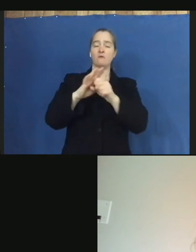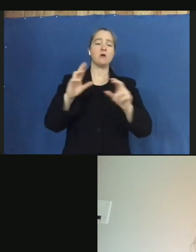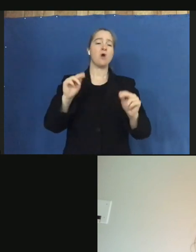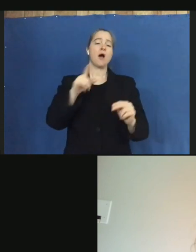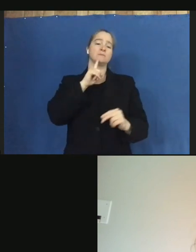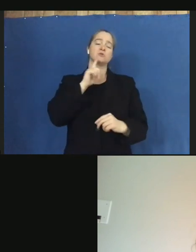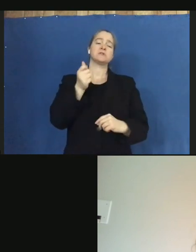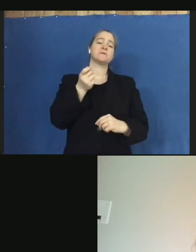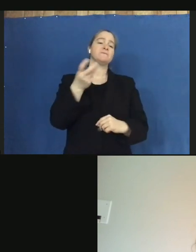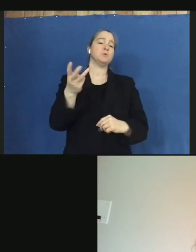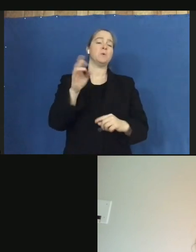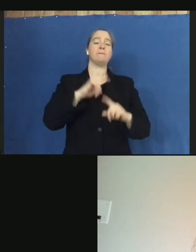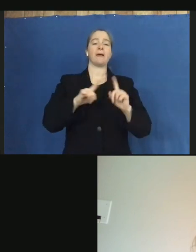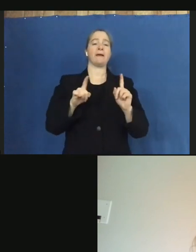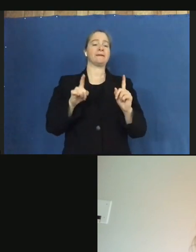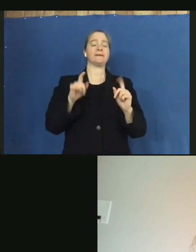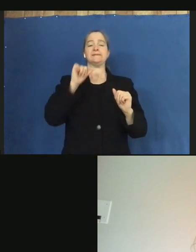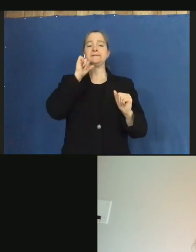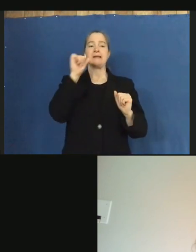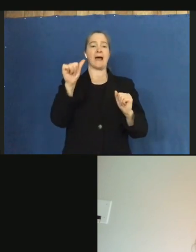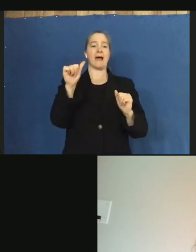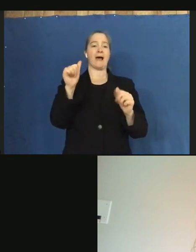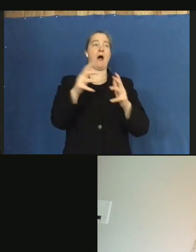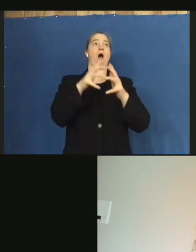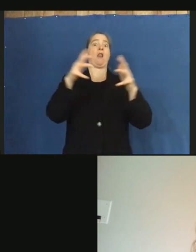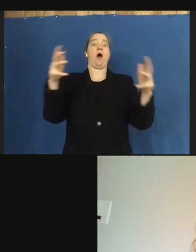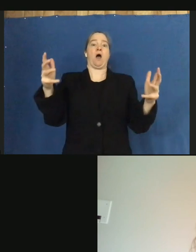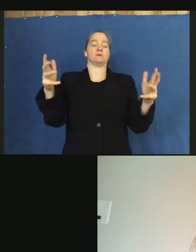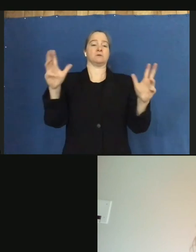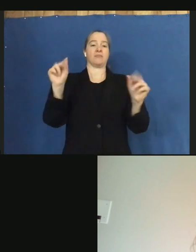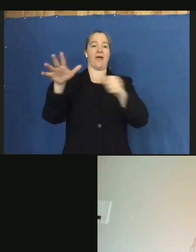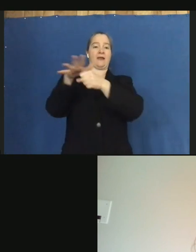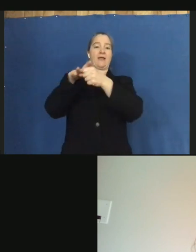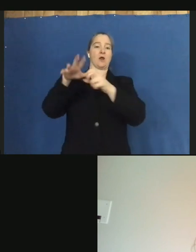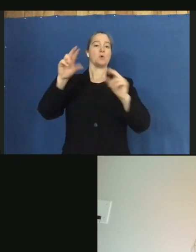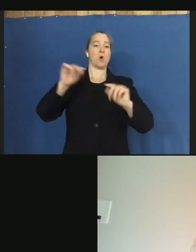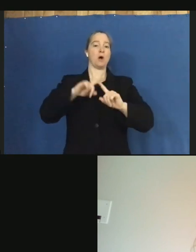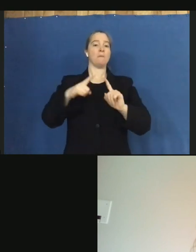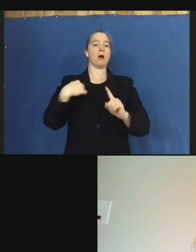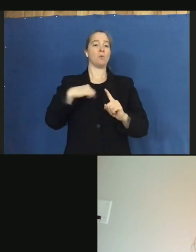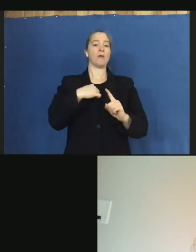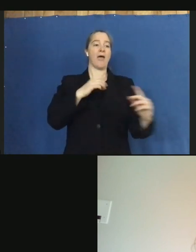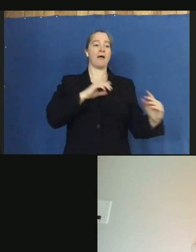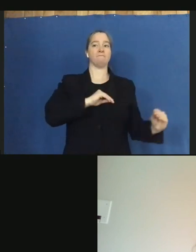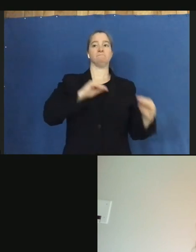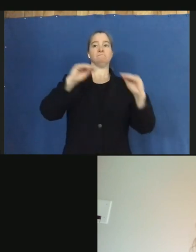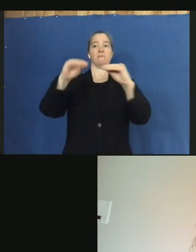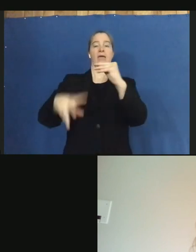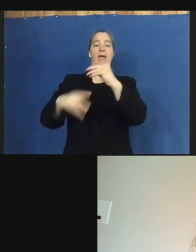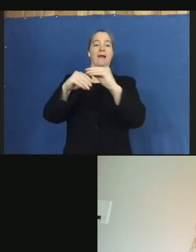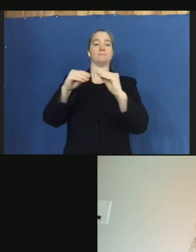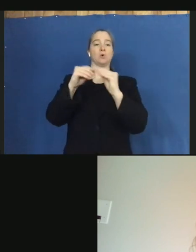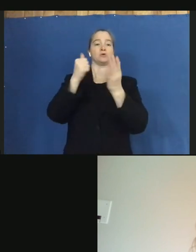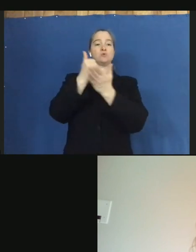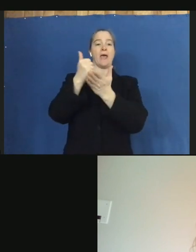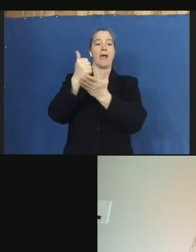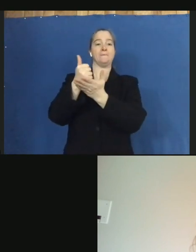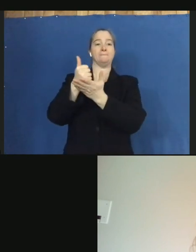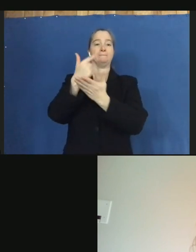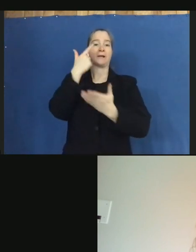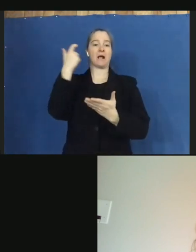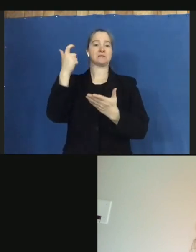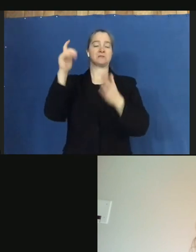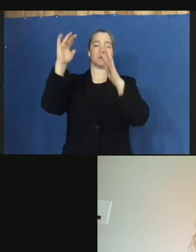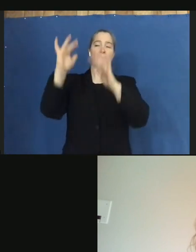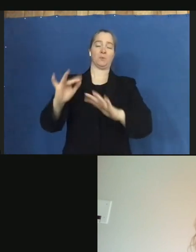few, but it's not anything that's extreme in that area. But, again, we have shifted resources up there to help with, because exactly as you said, that's a very